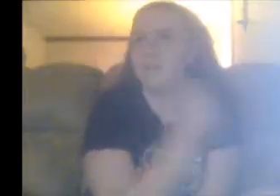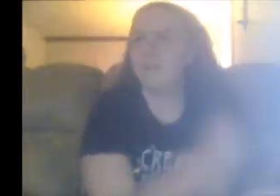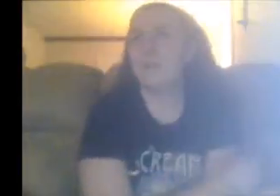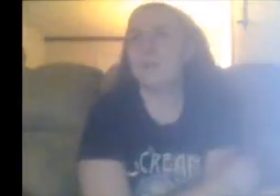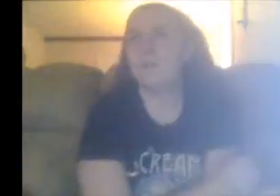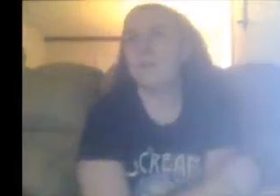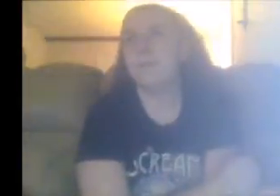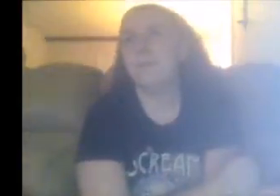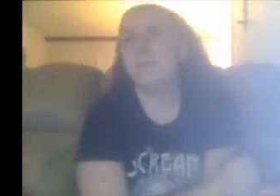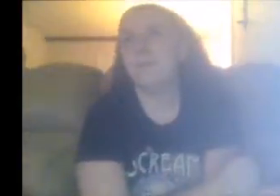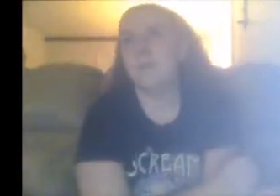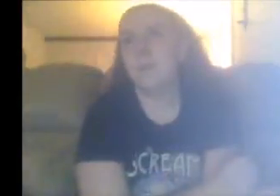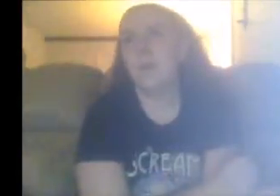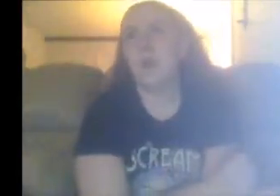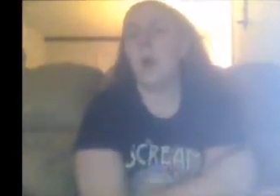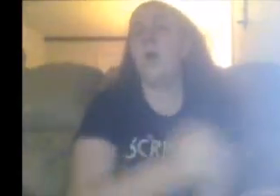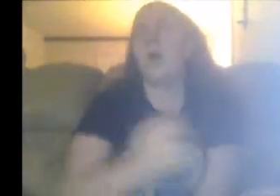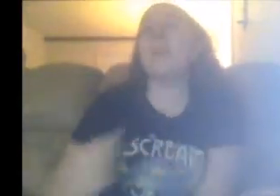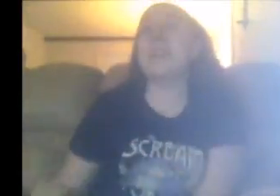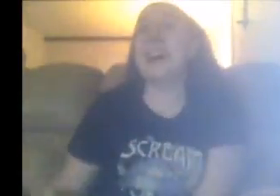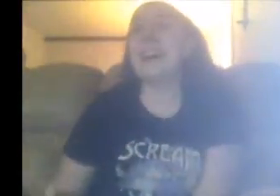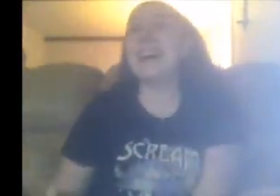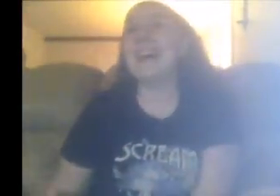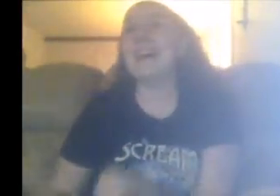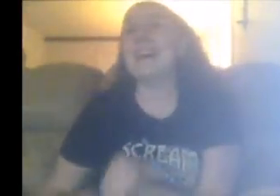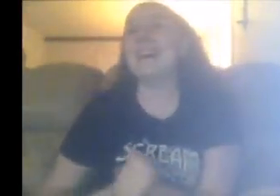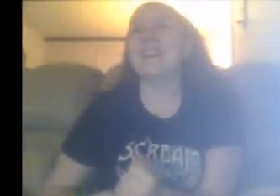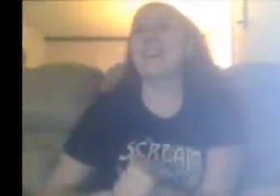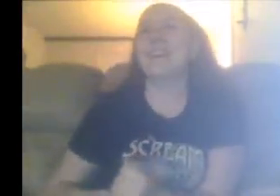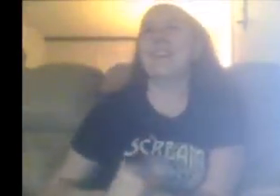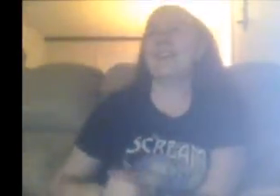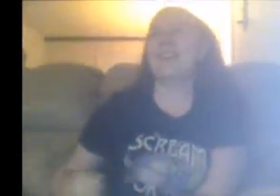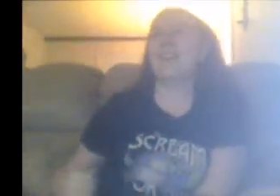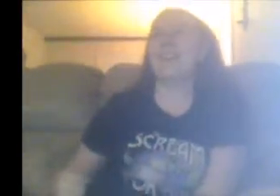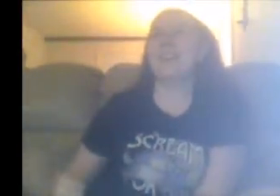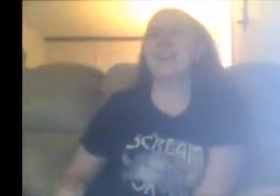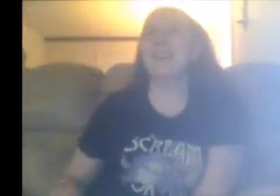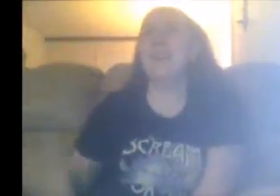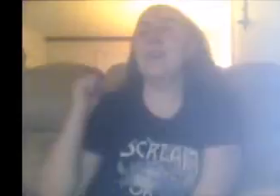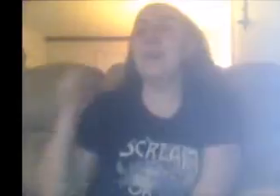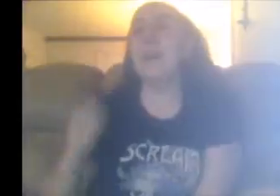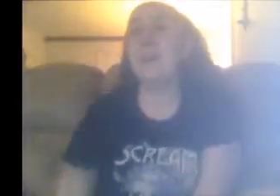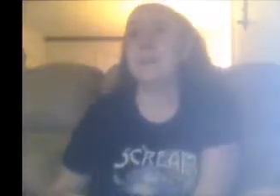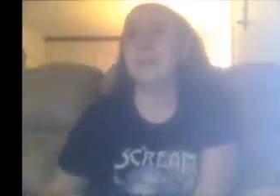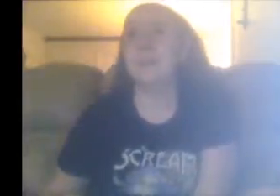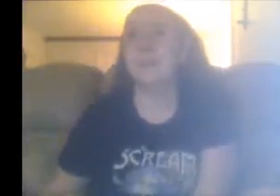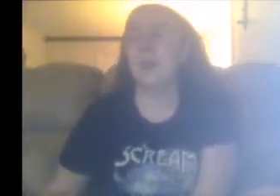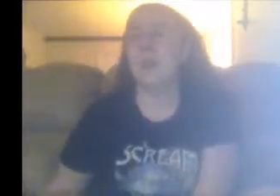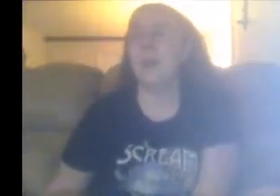Whoop! Hurricana! Woo-hoo! Oh!